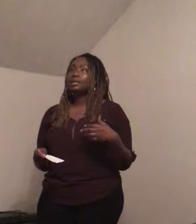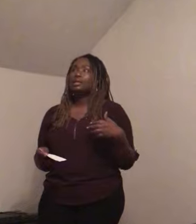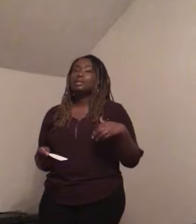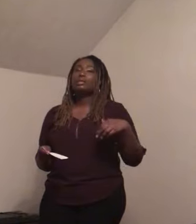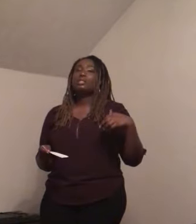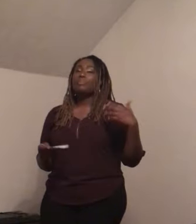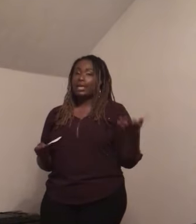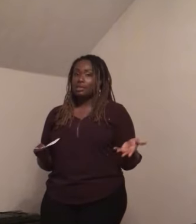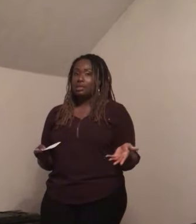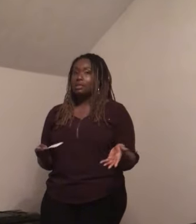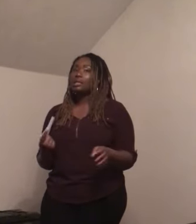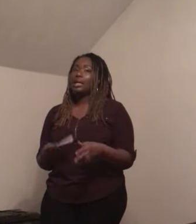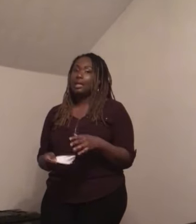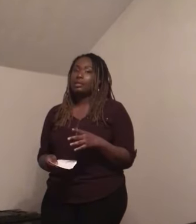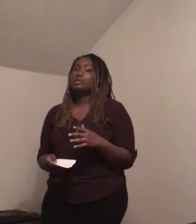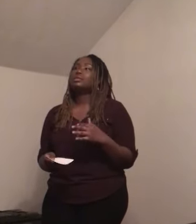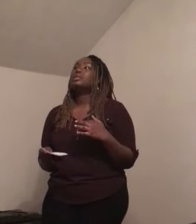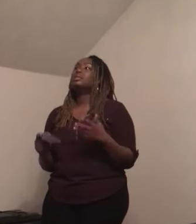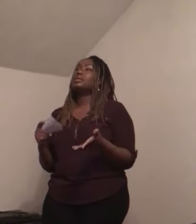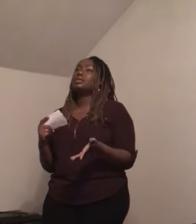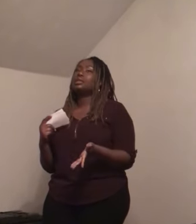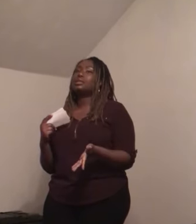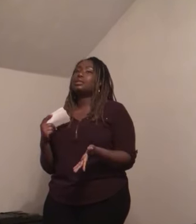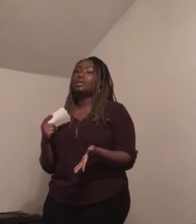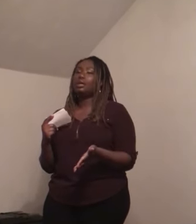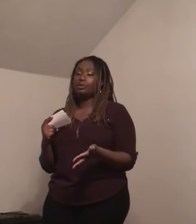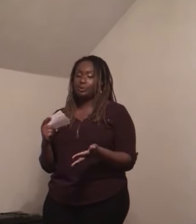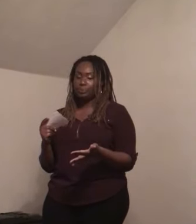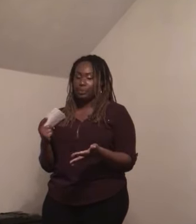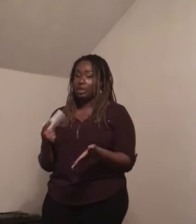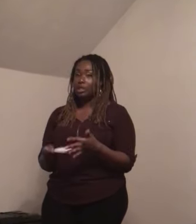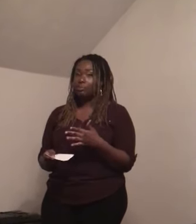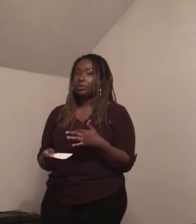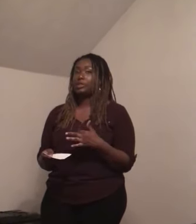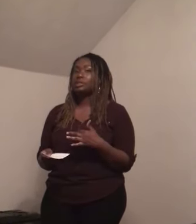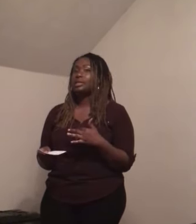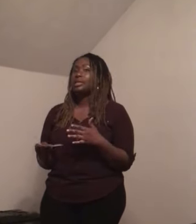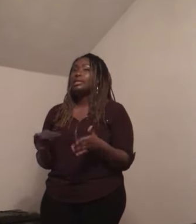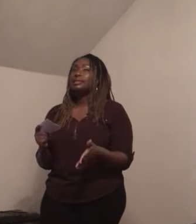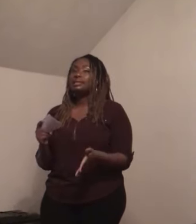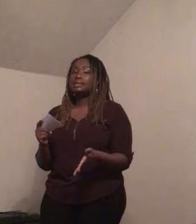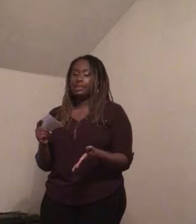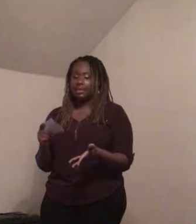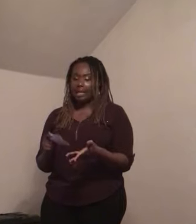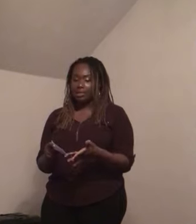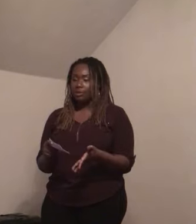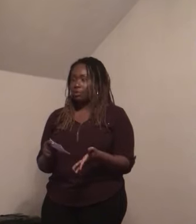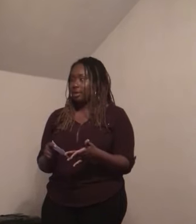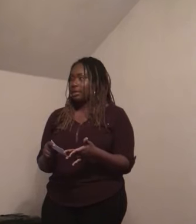the basics, the colors, the numbers, the days of the week.